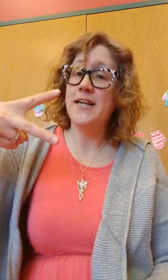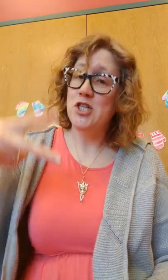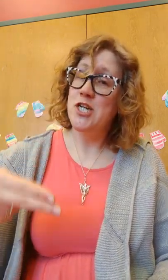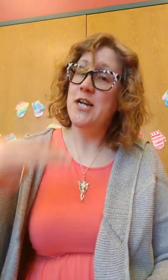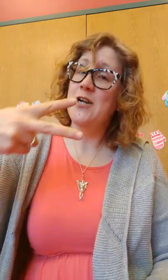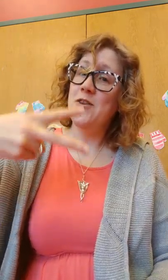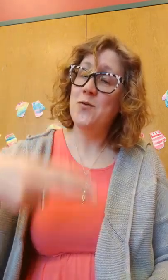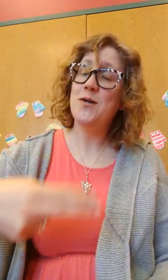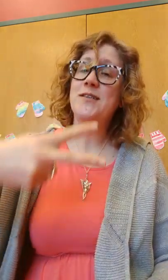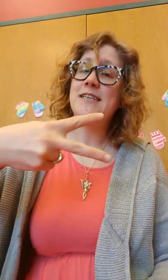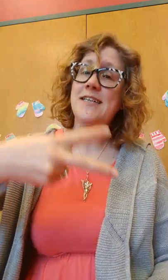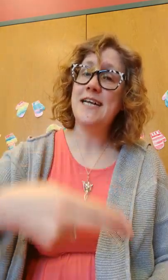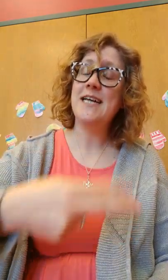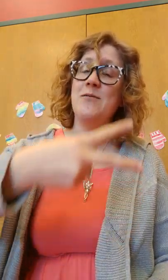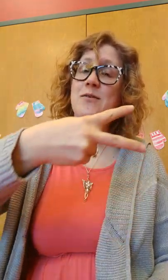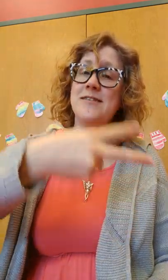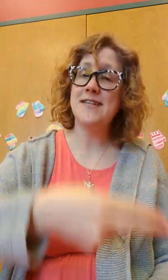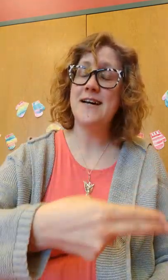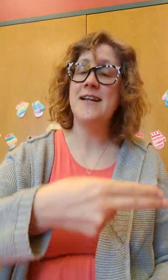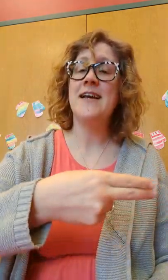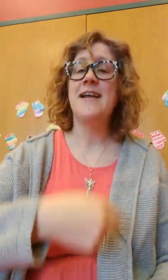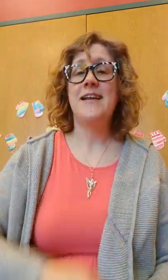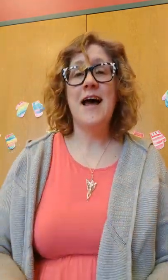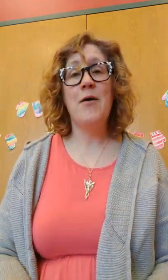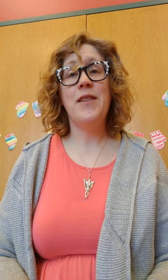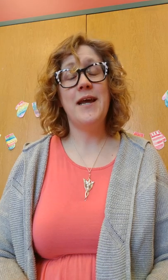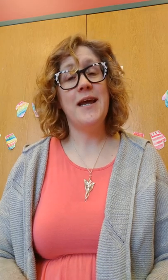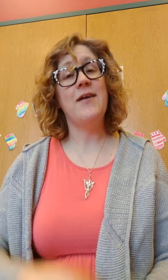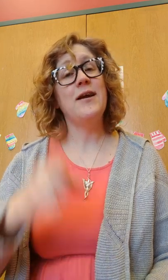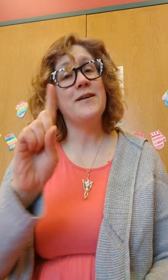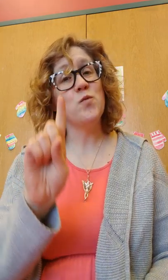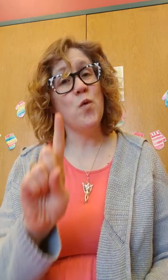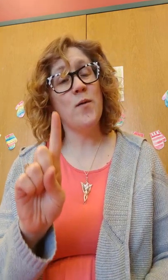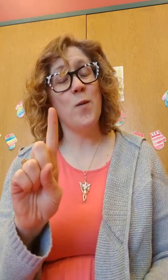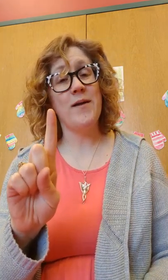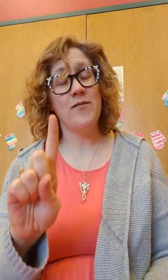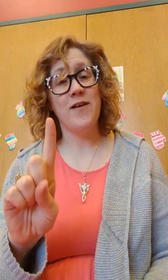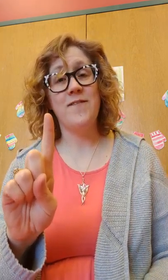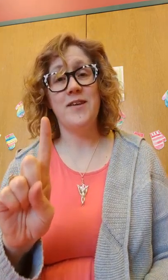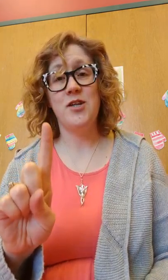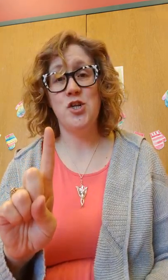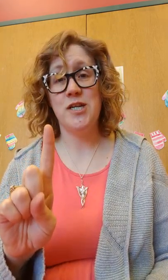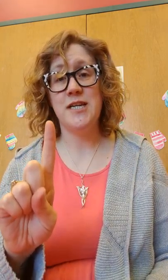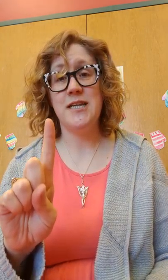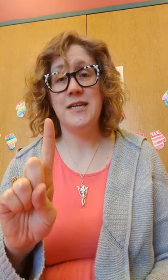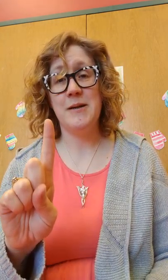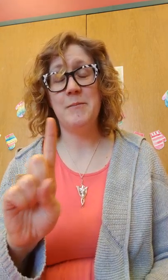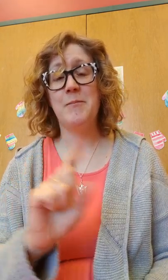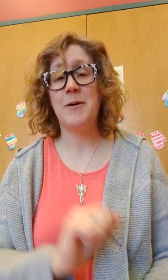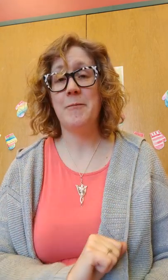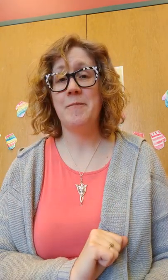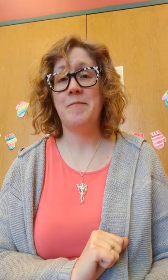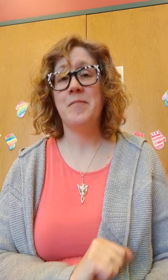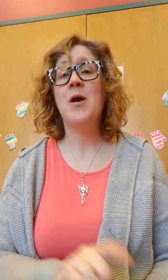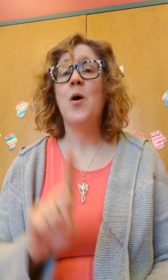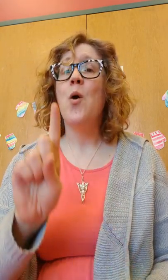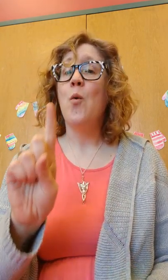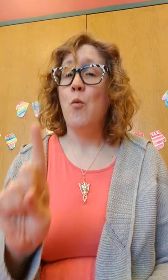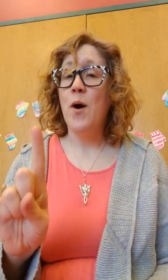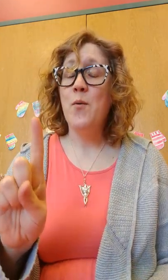and sheared the wool till he was done. Now there is one white fluffy sheep. One